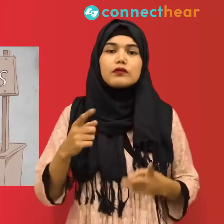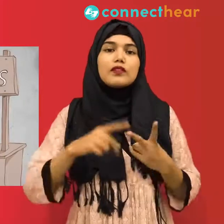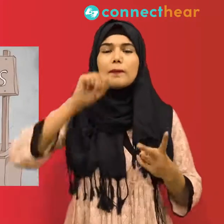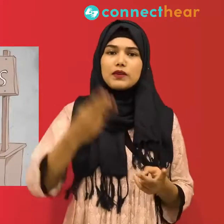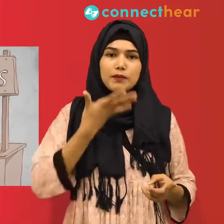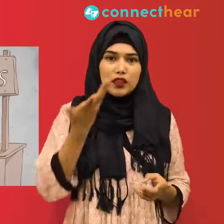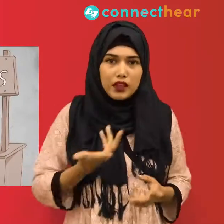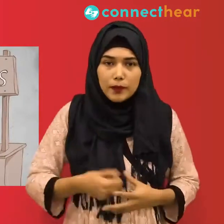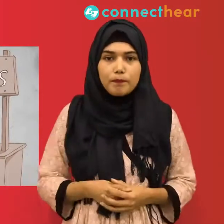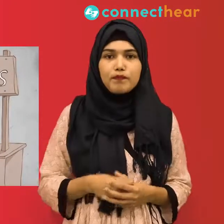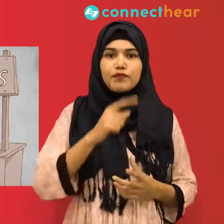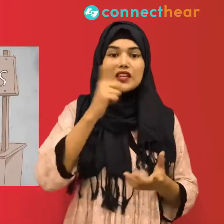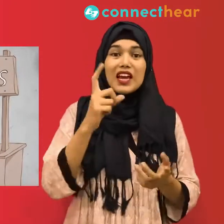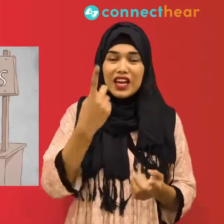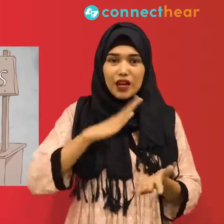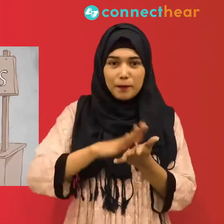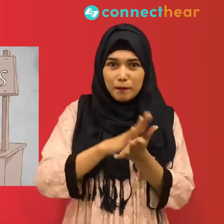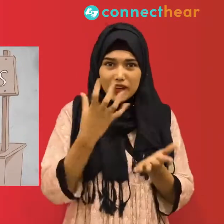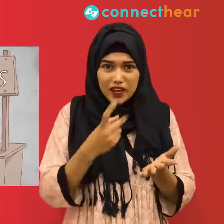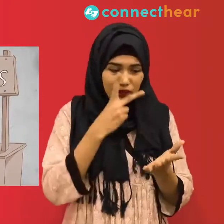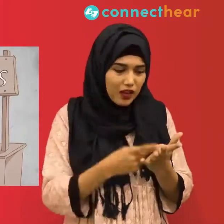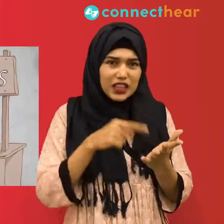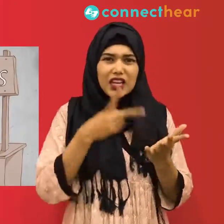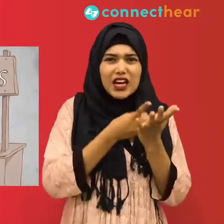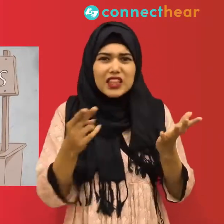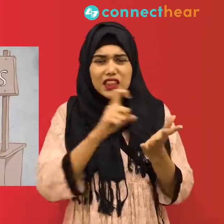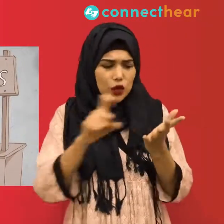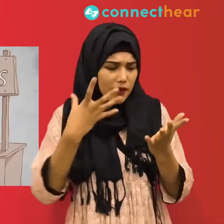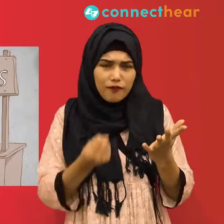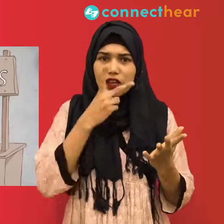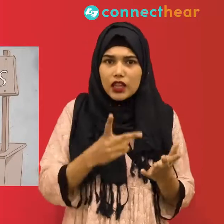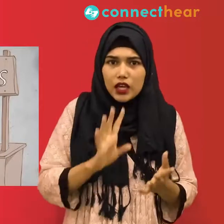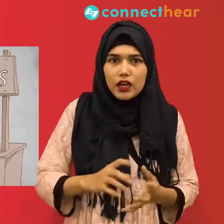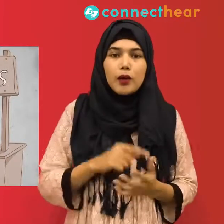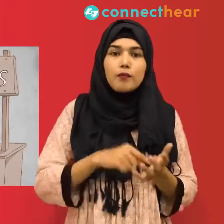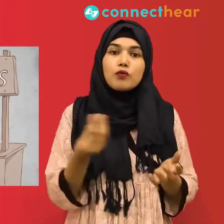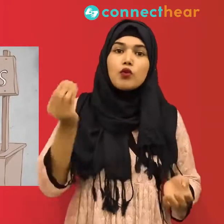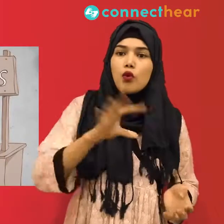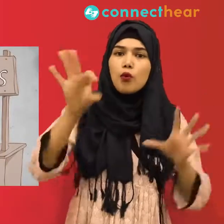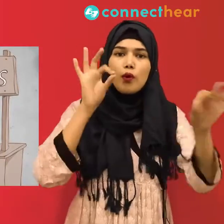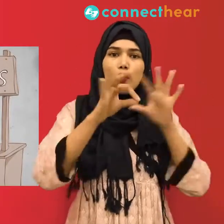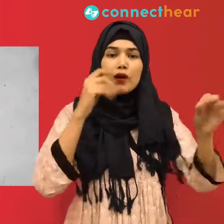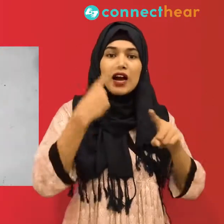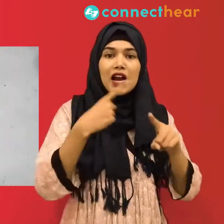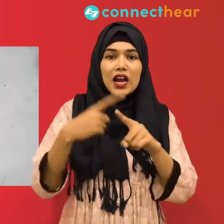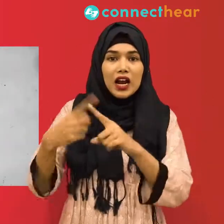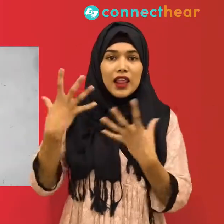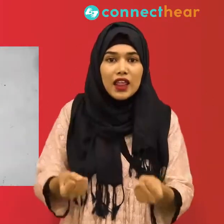resemble real ones can also be picked up by outlets not in on the joke. For example, a joke article in